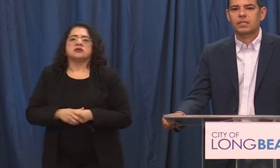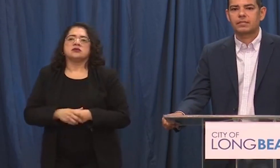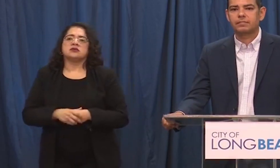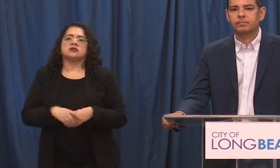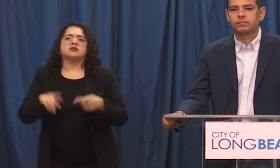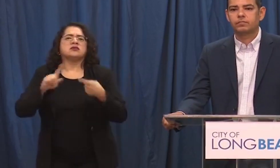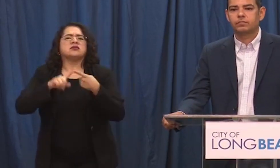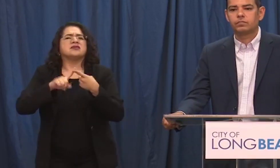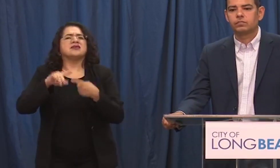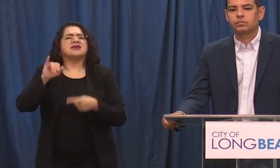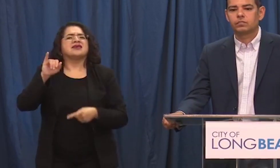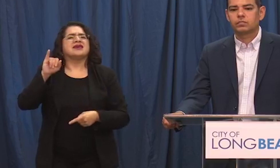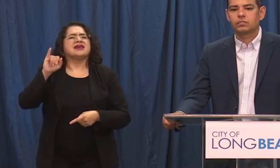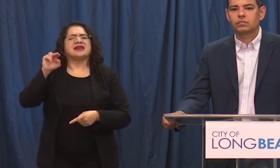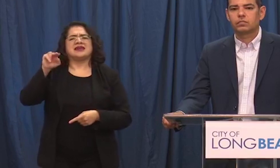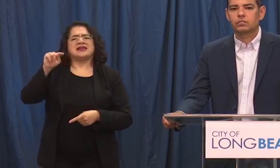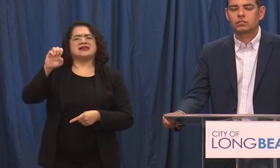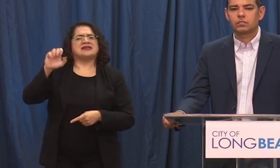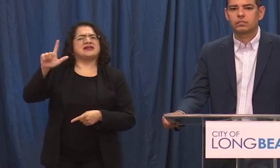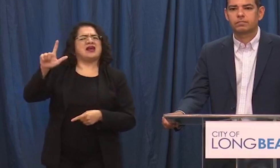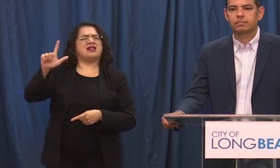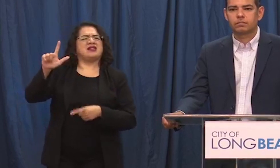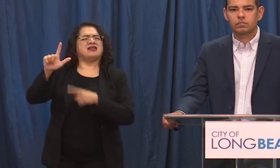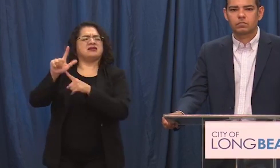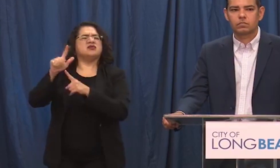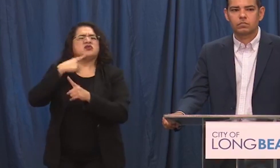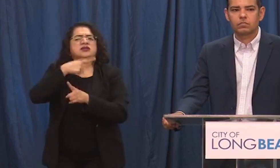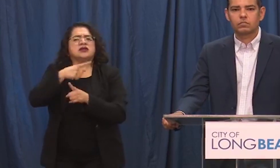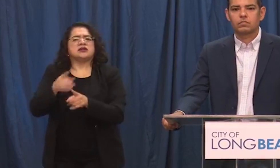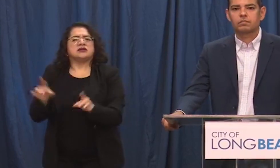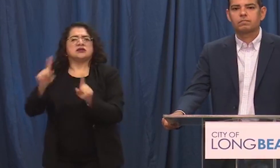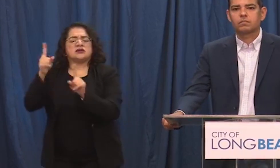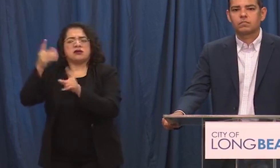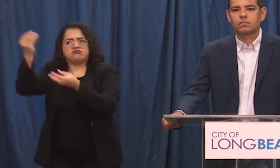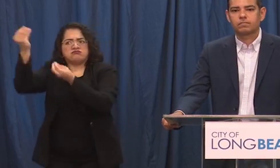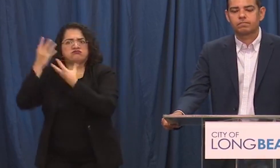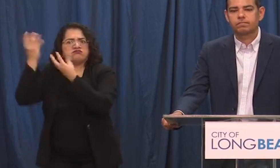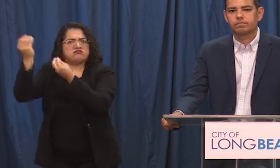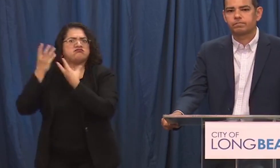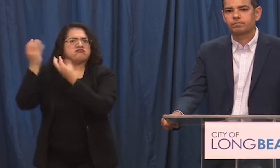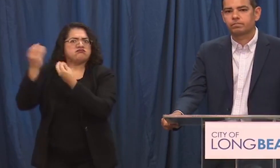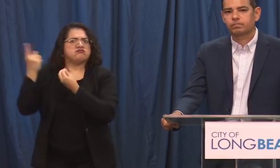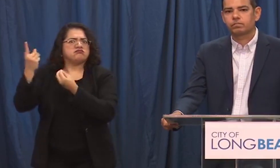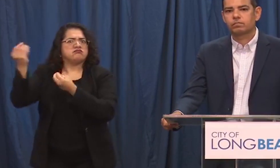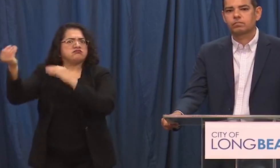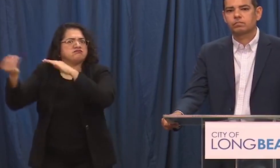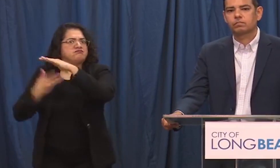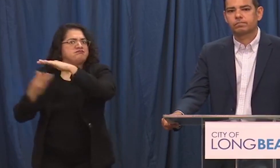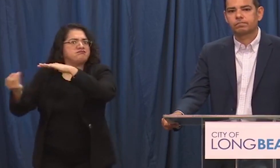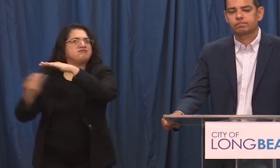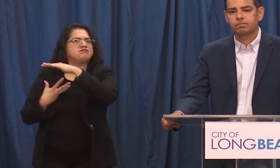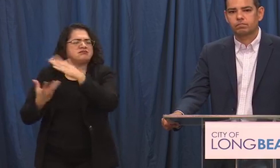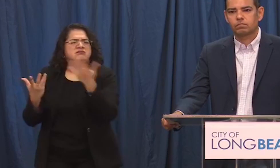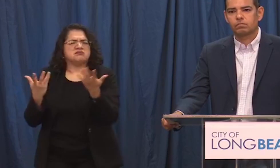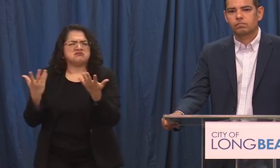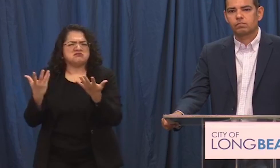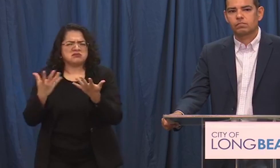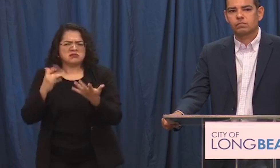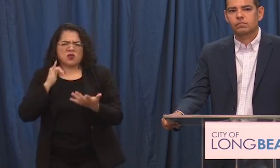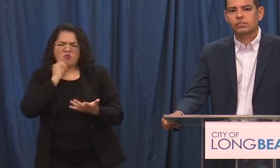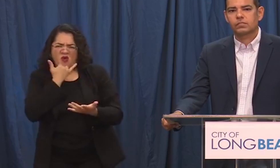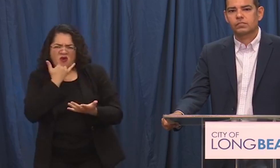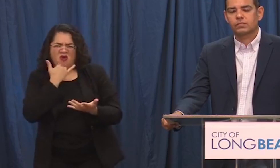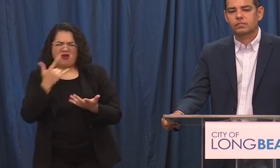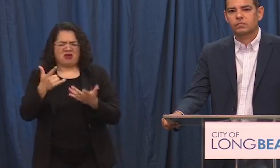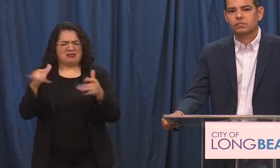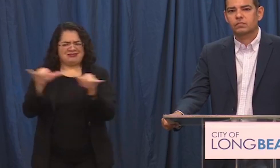this intel about the size of the protest coming from you said it was only expecting to be a few hundred people um why why did that turn out to be so wrong um and at that